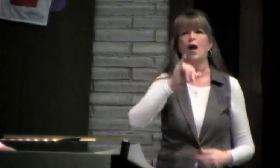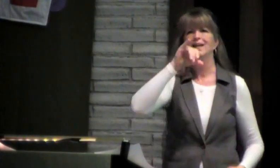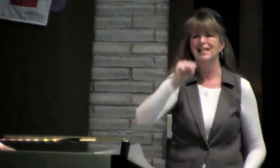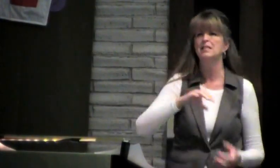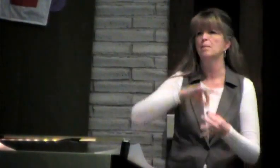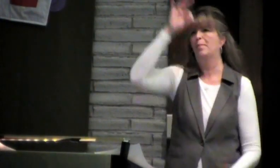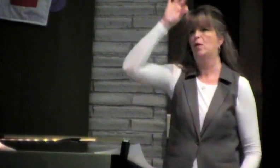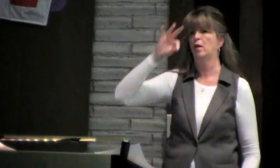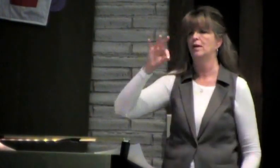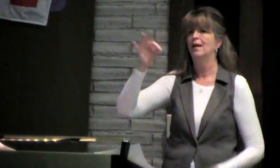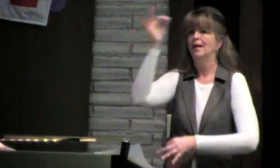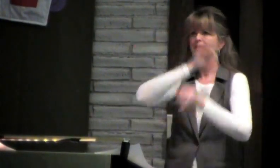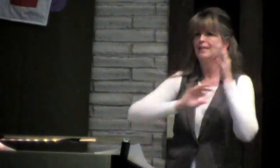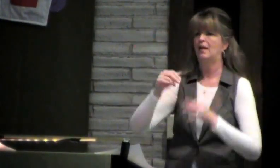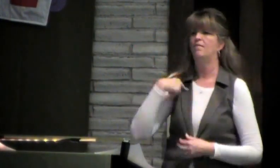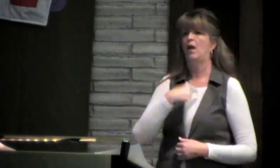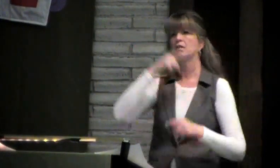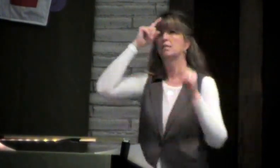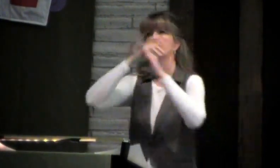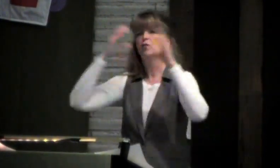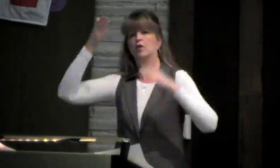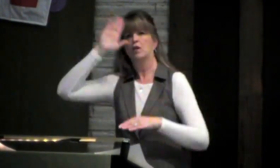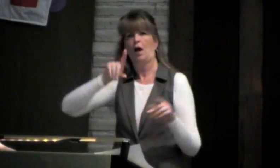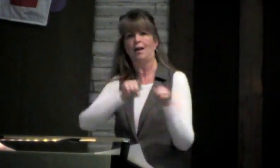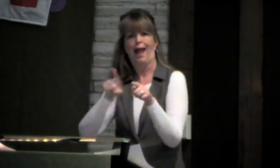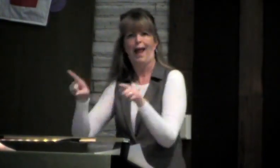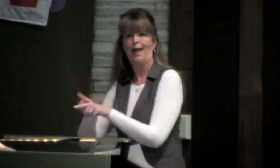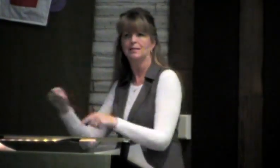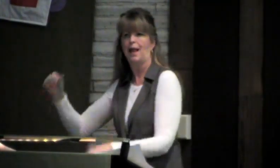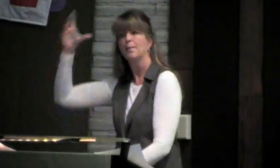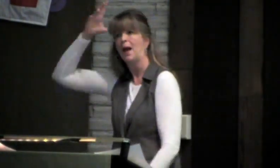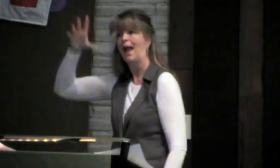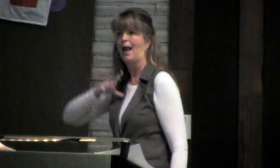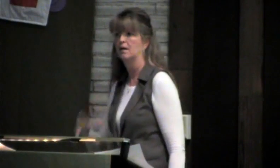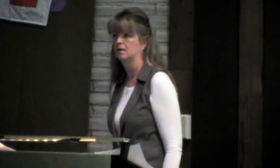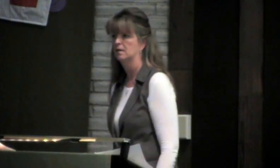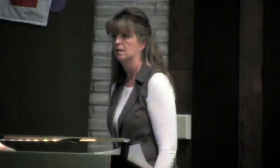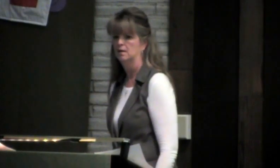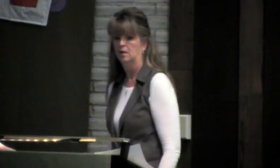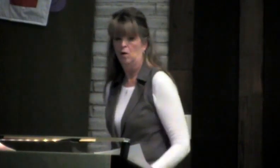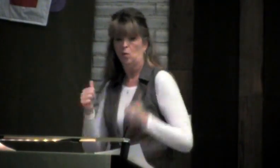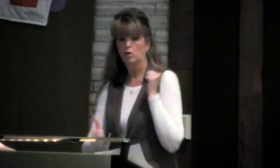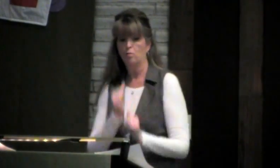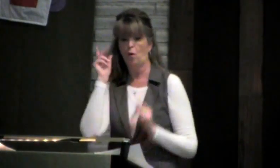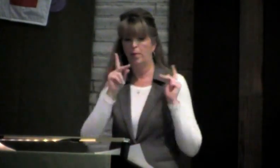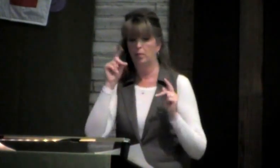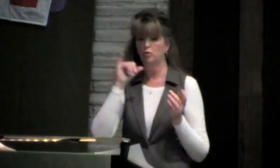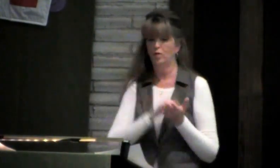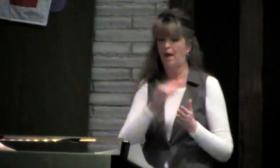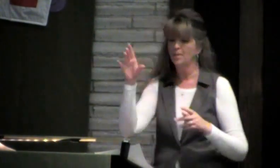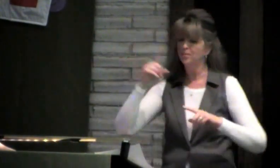us that God truly is spirit instead of our tendency to imagine God as male.